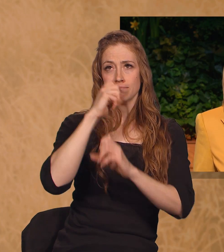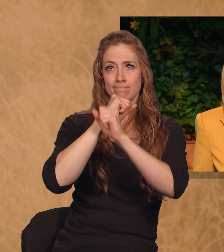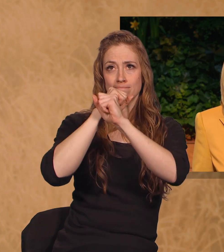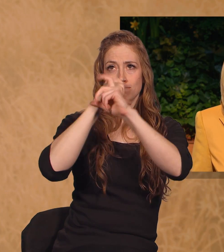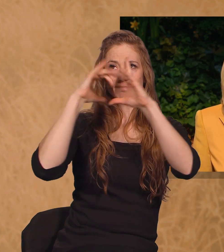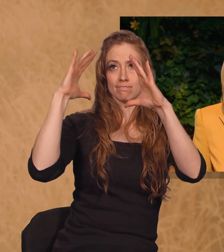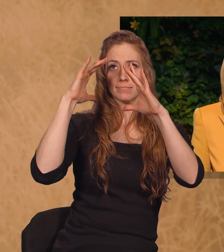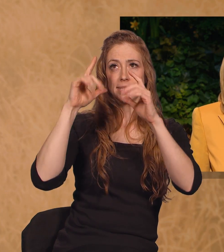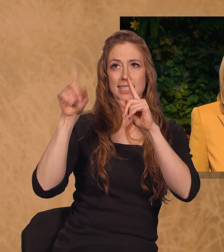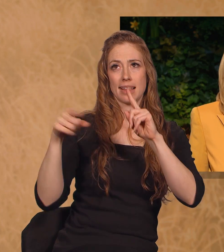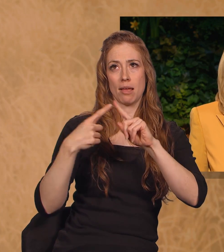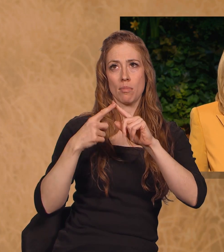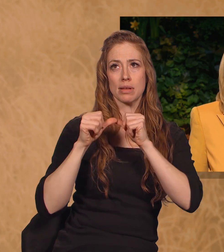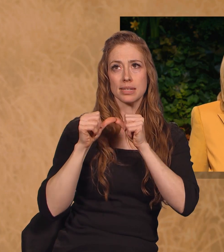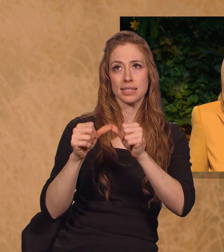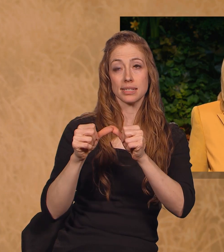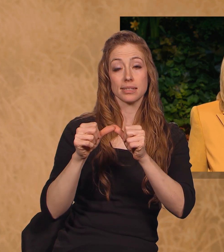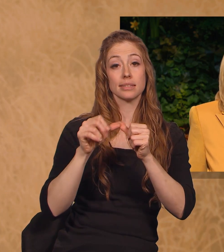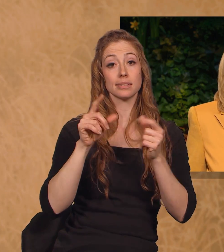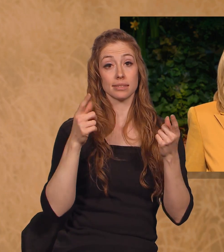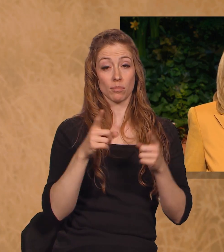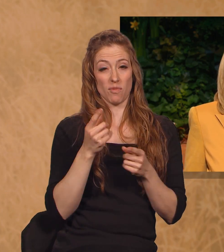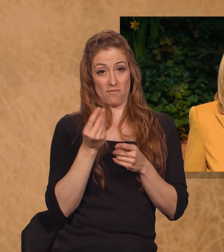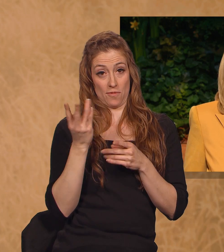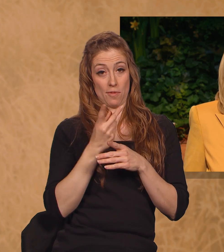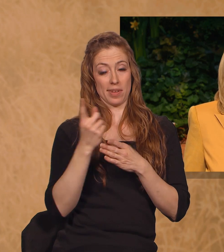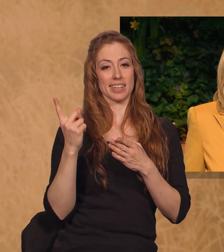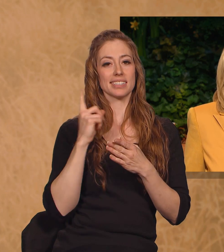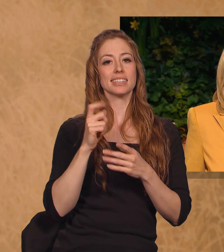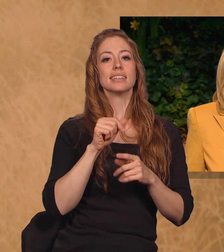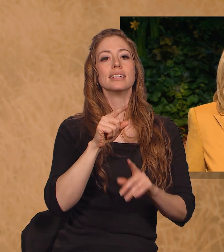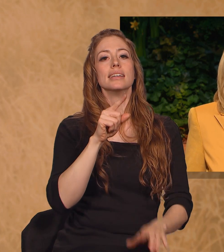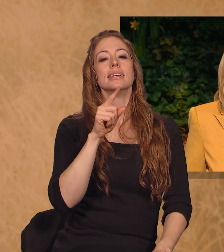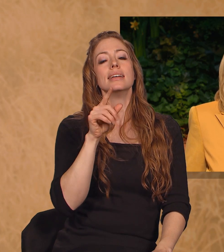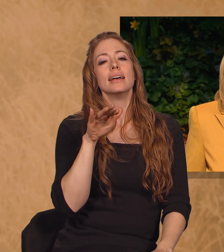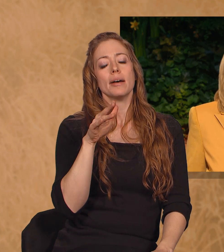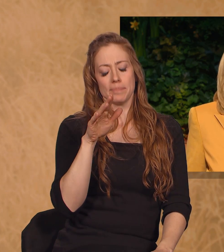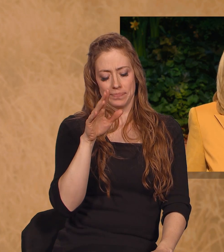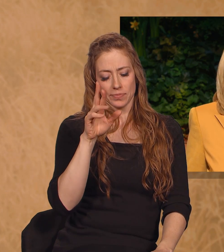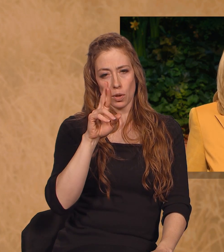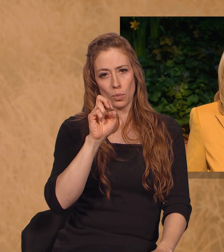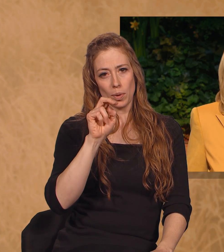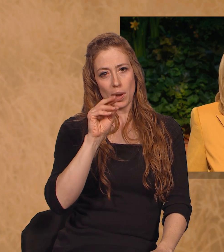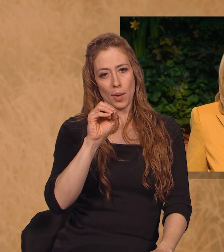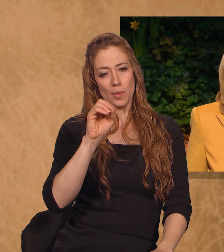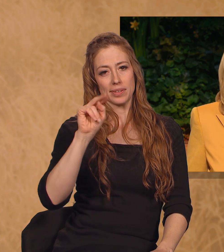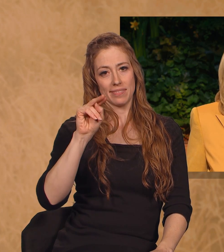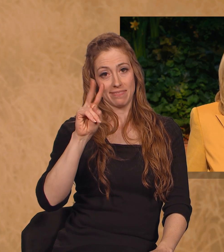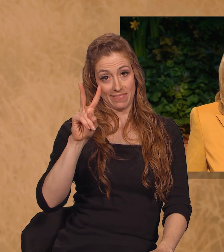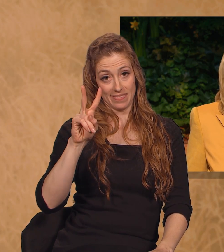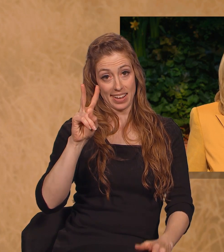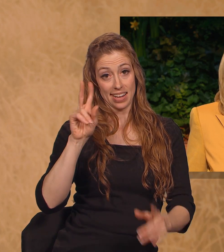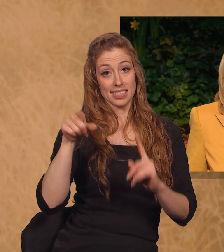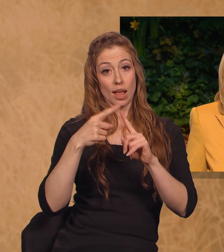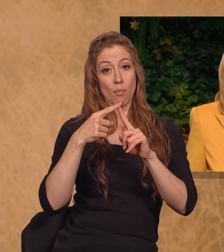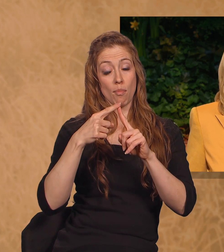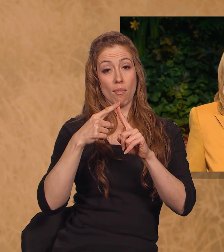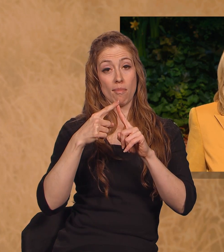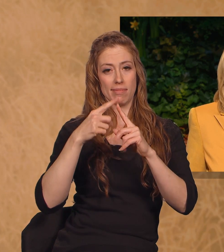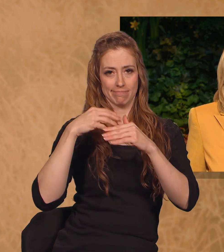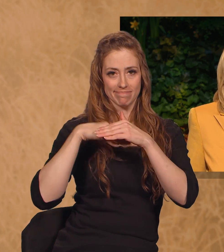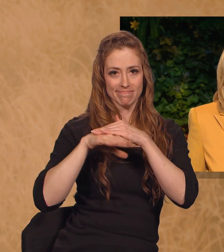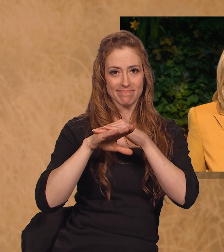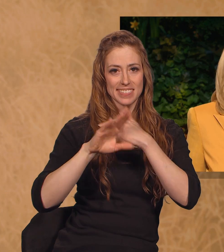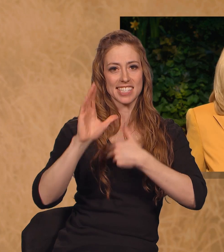weeks ago, I stood in the celestial room of the Reno, Nevada temple. The light was streaming into that room, and it was